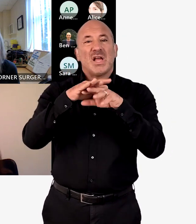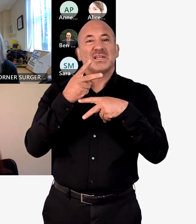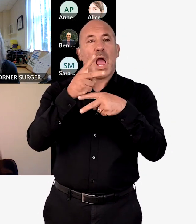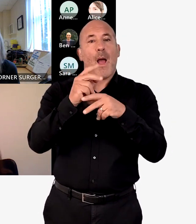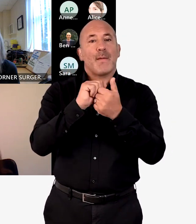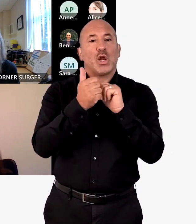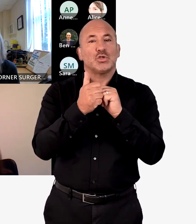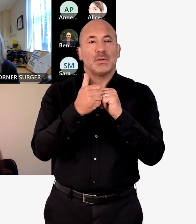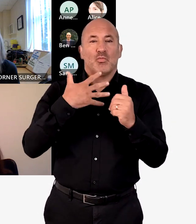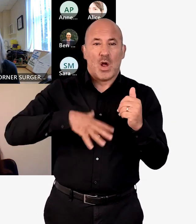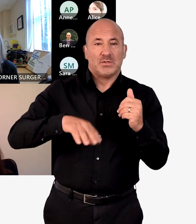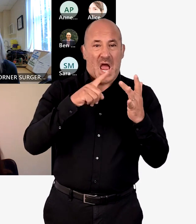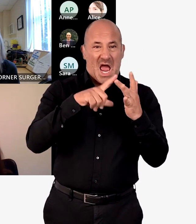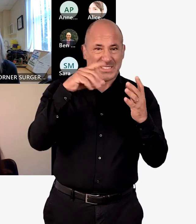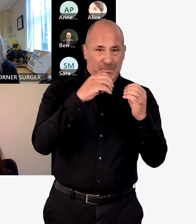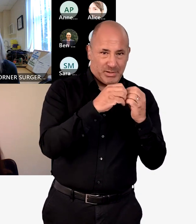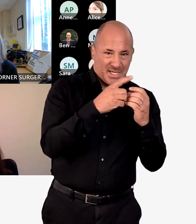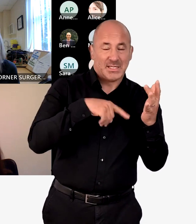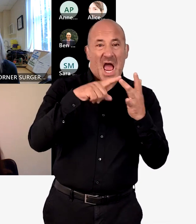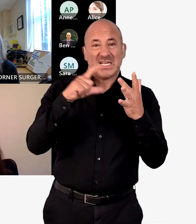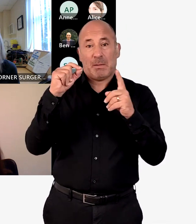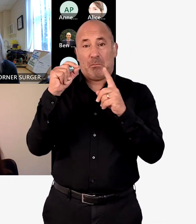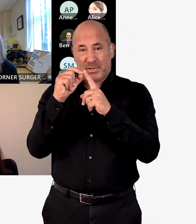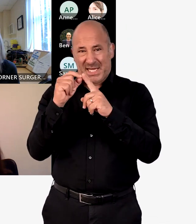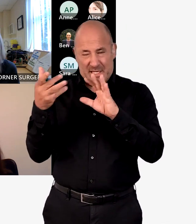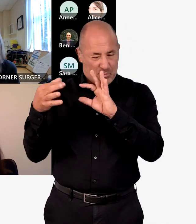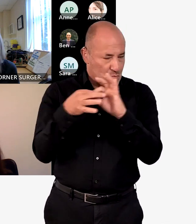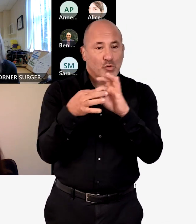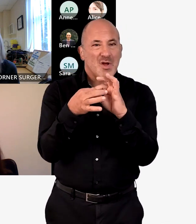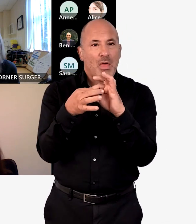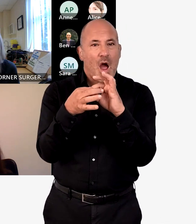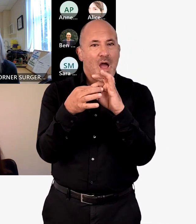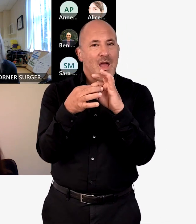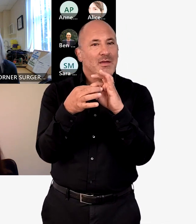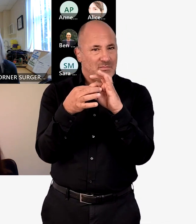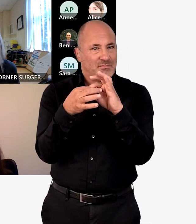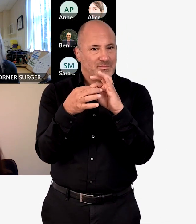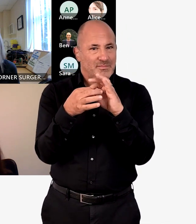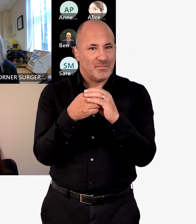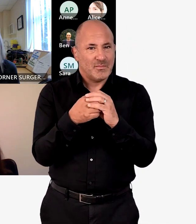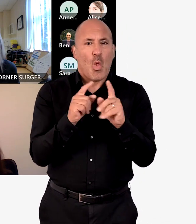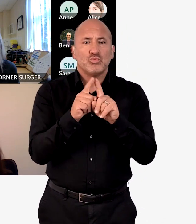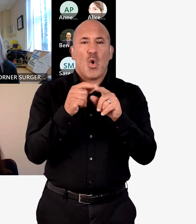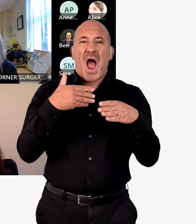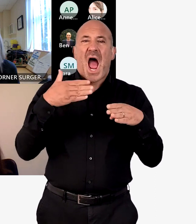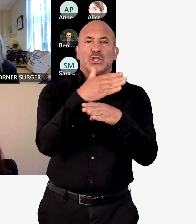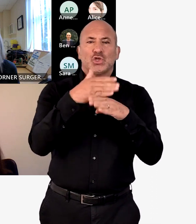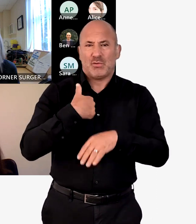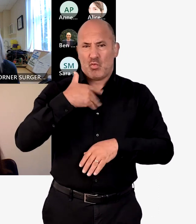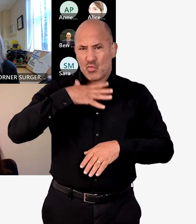Care Partnerships ambition to make sure that both the ICB and the ICP are working very closely together. And